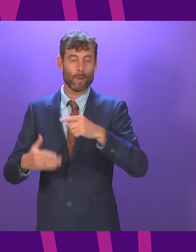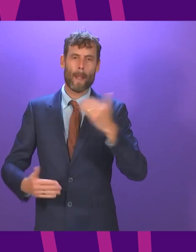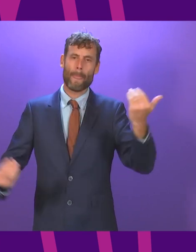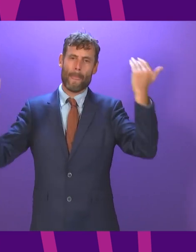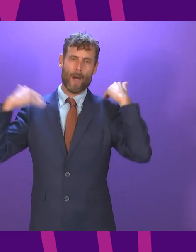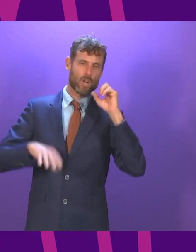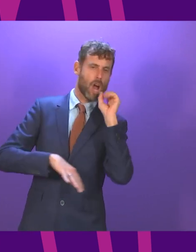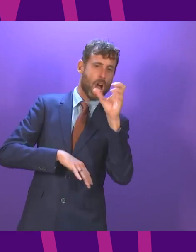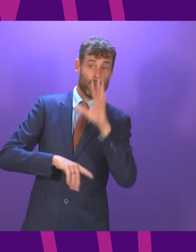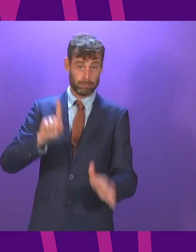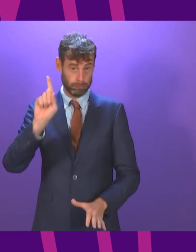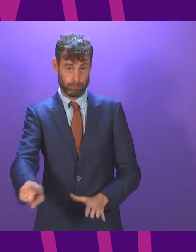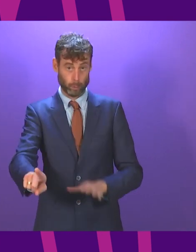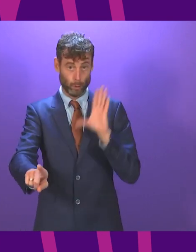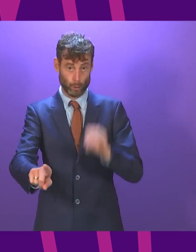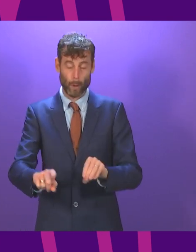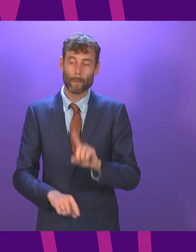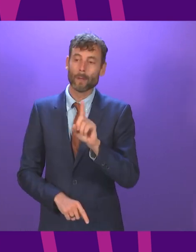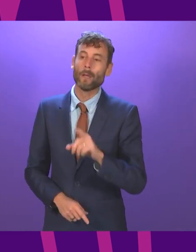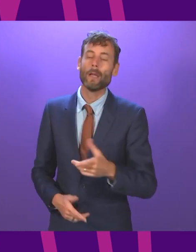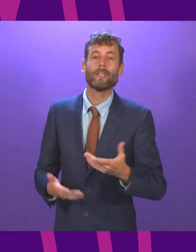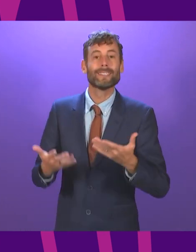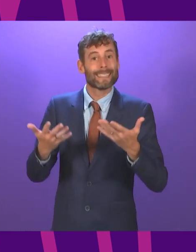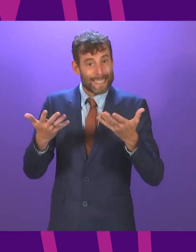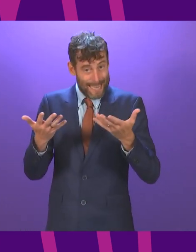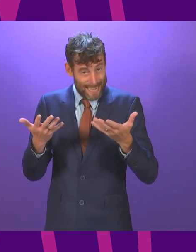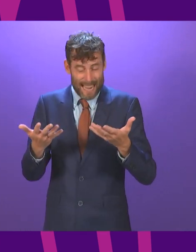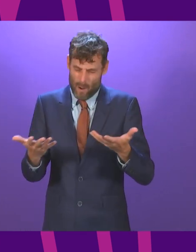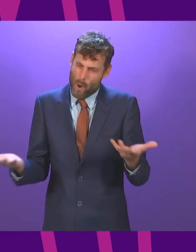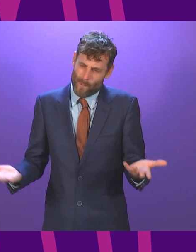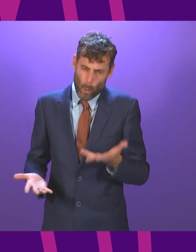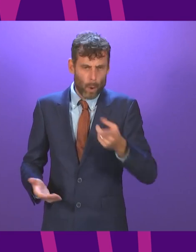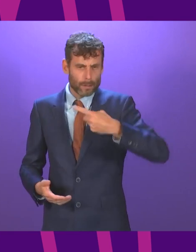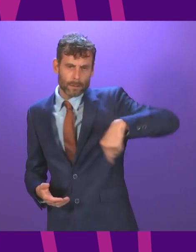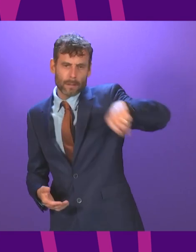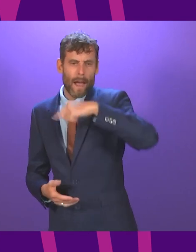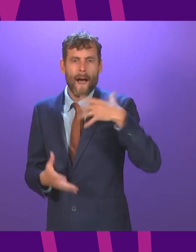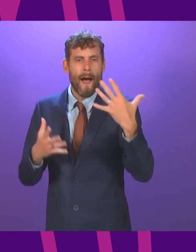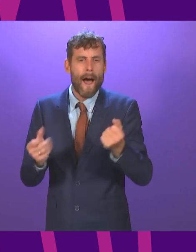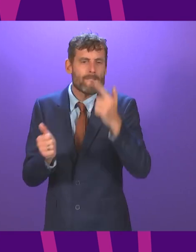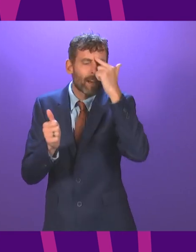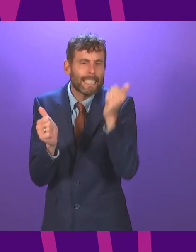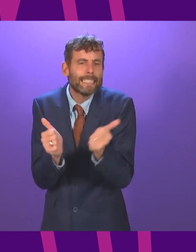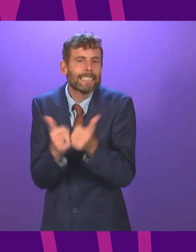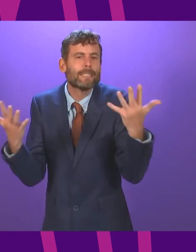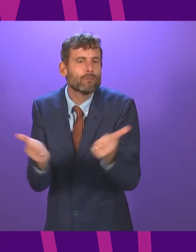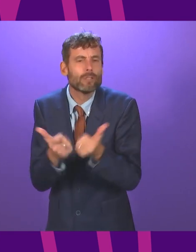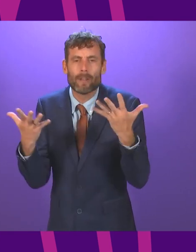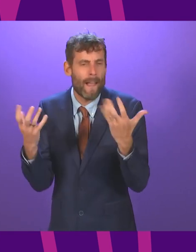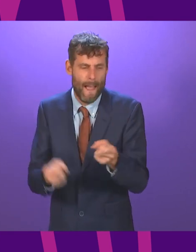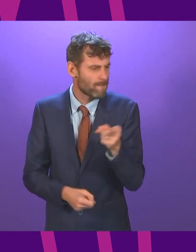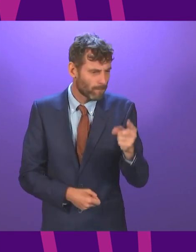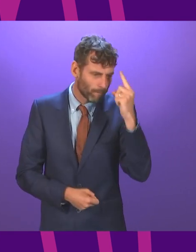not to disregard our disagreements, but to work beyond our disagreements to find the areas where we can agree,